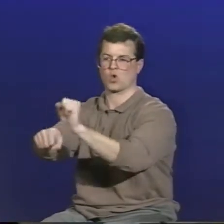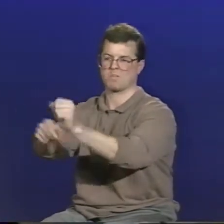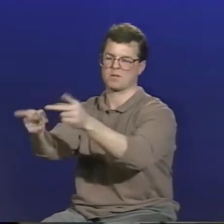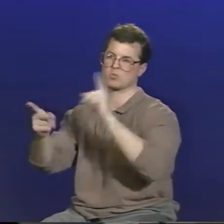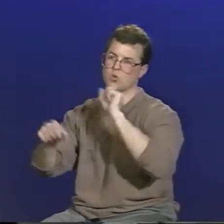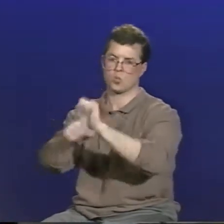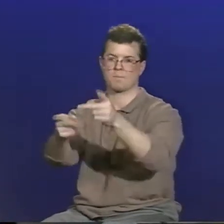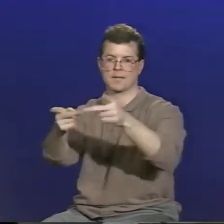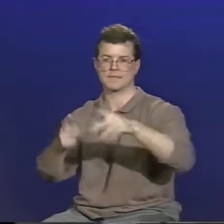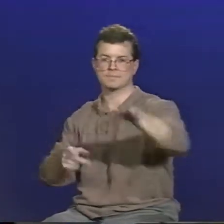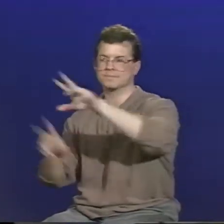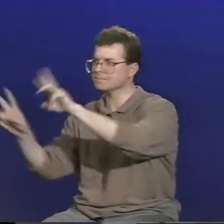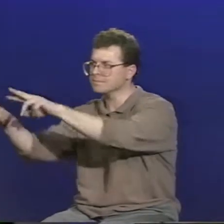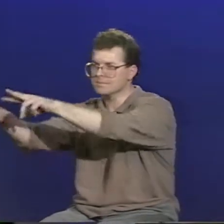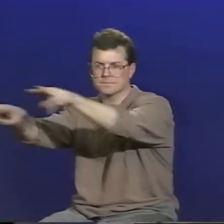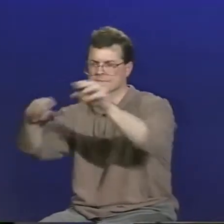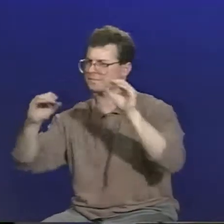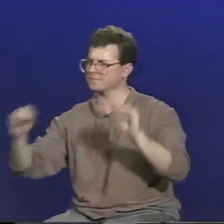what kind of advances are being made technologically,